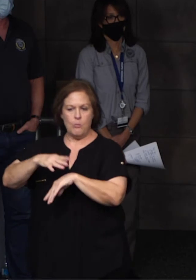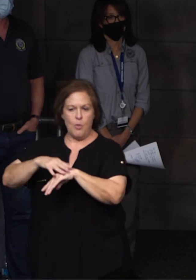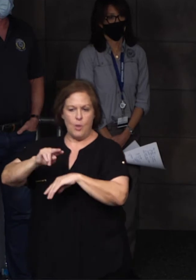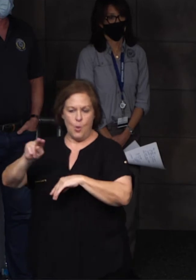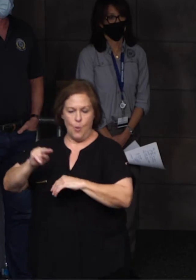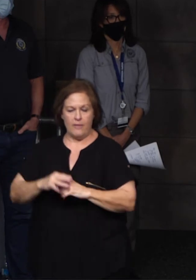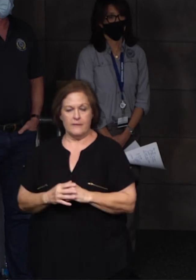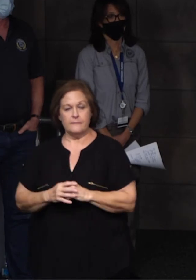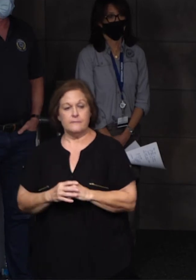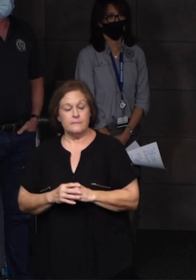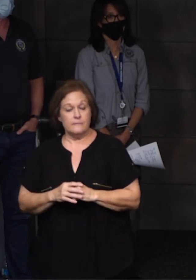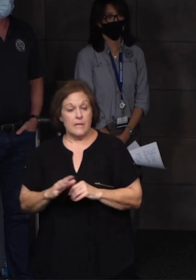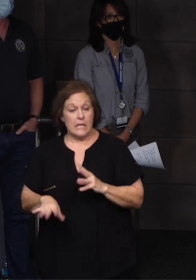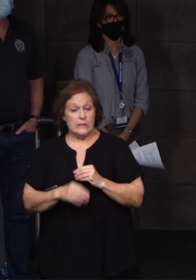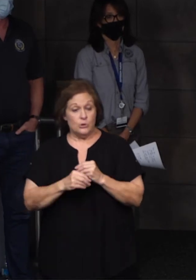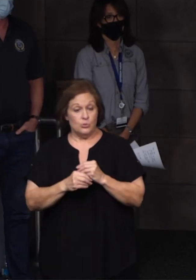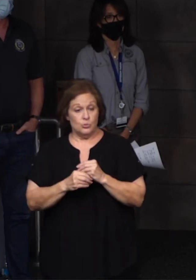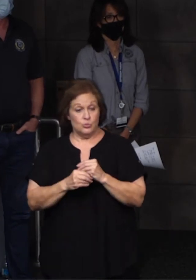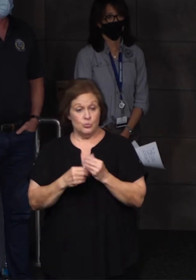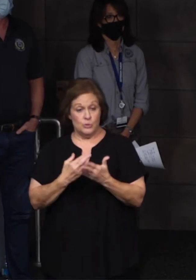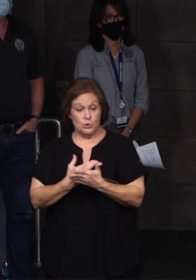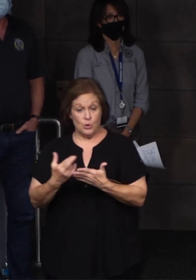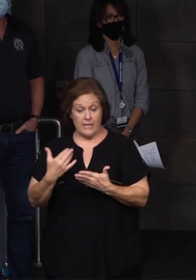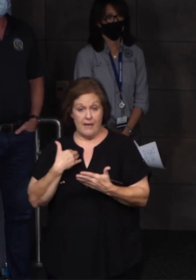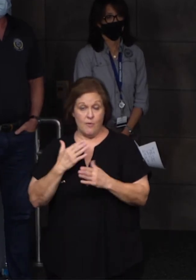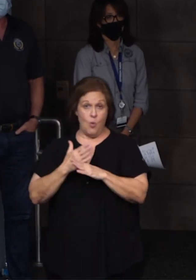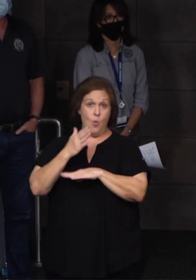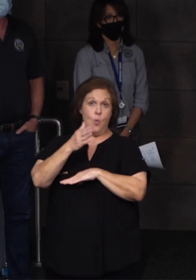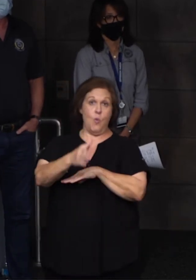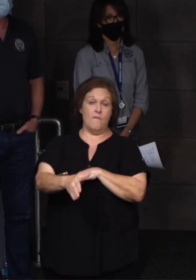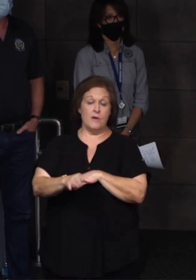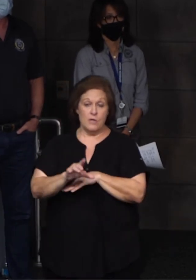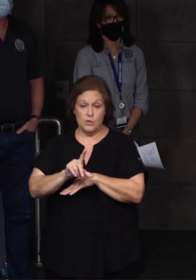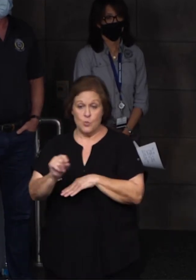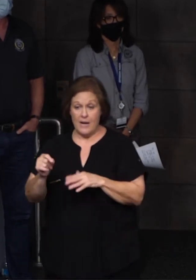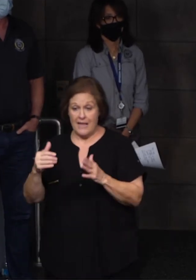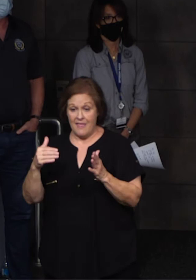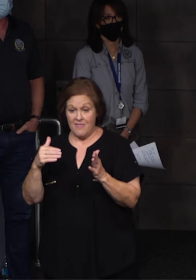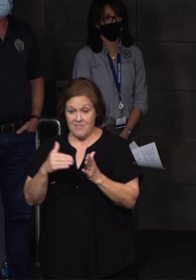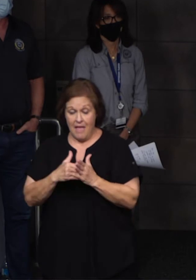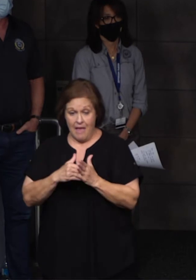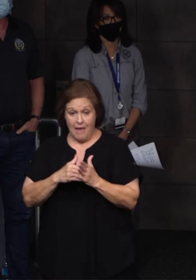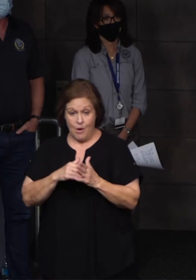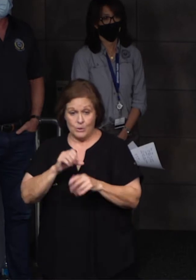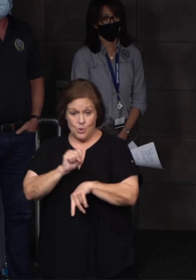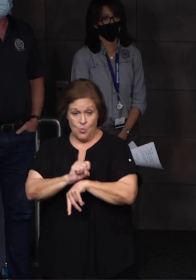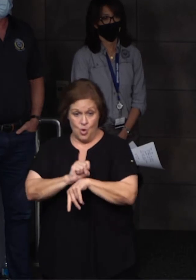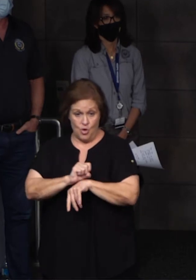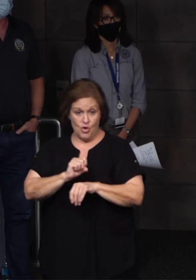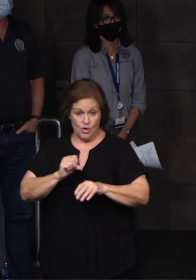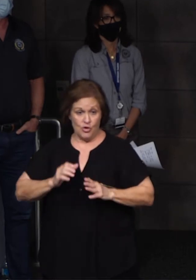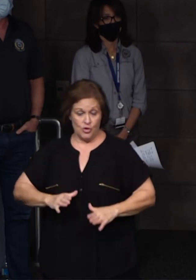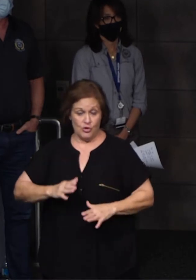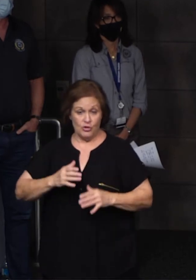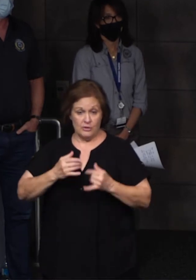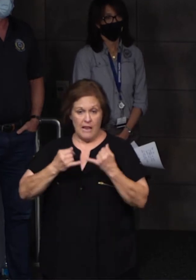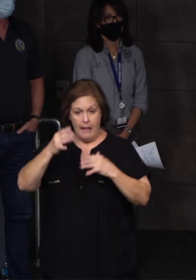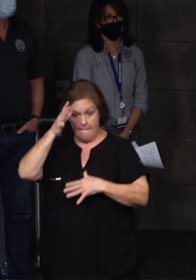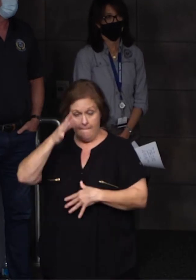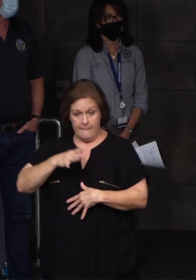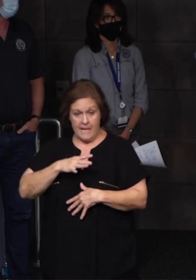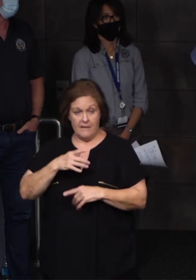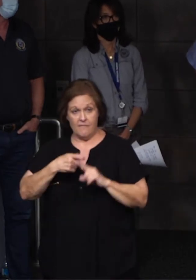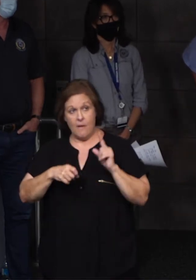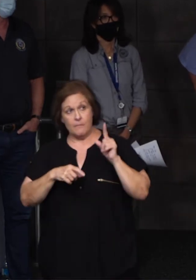So additional resources, we have over 20,000 linemen from as far away as New York